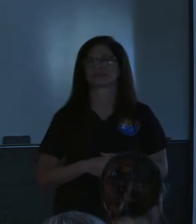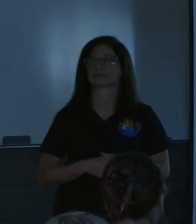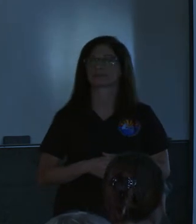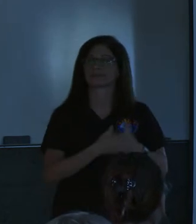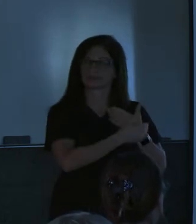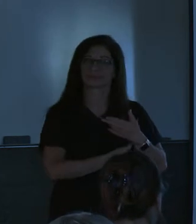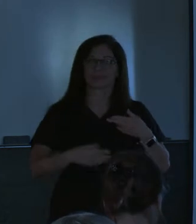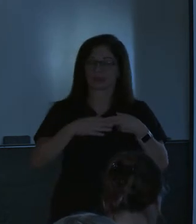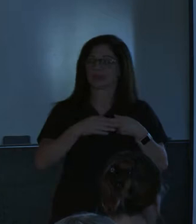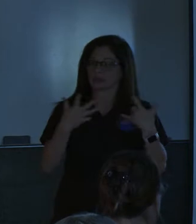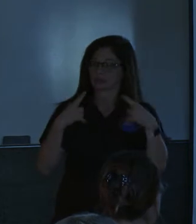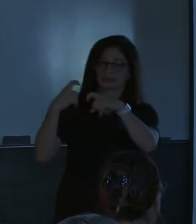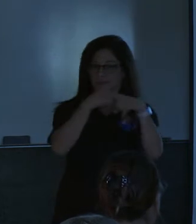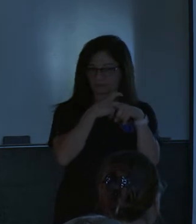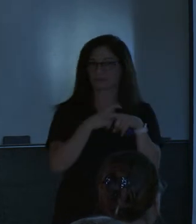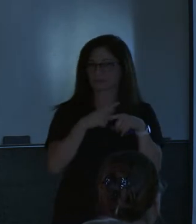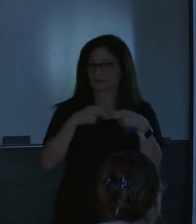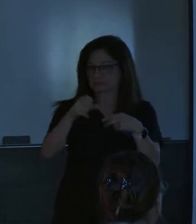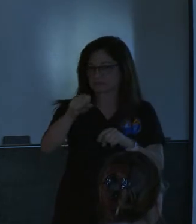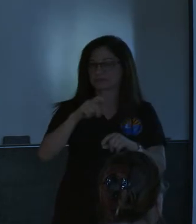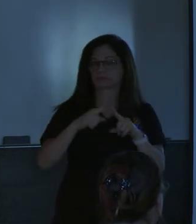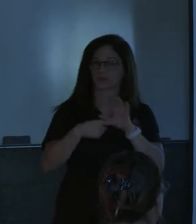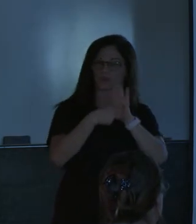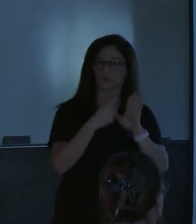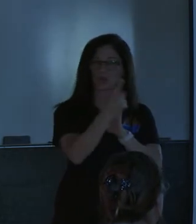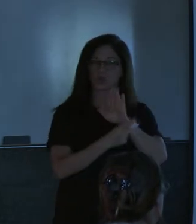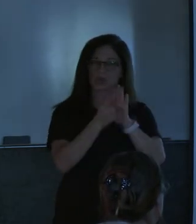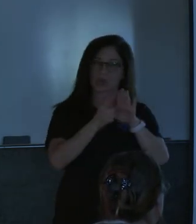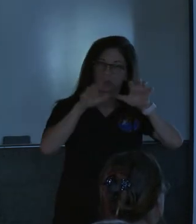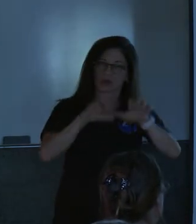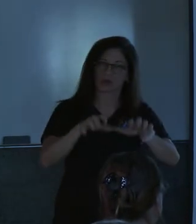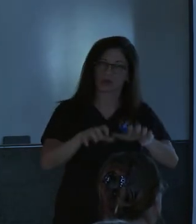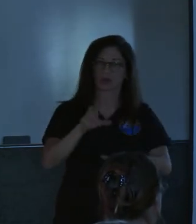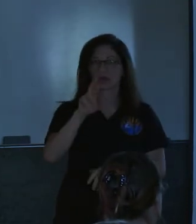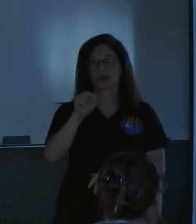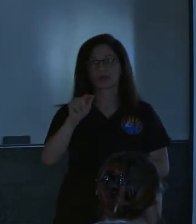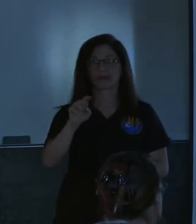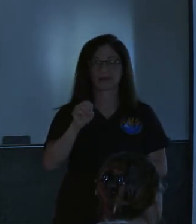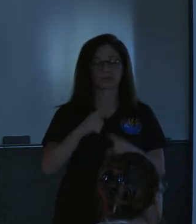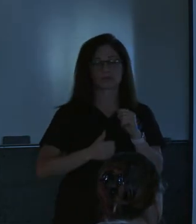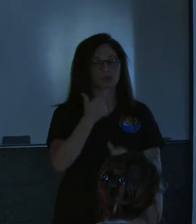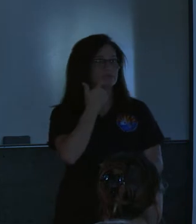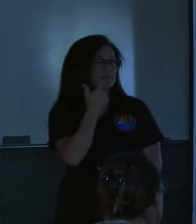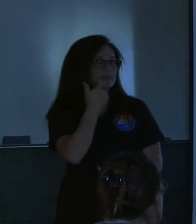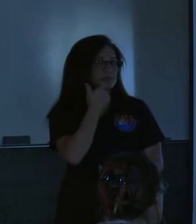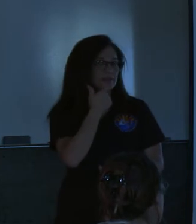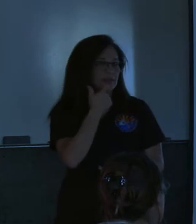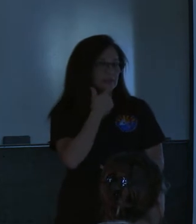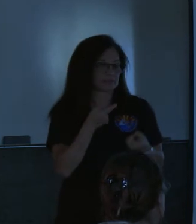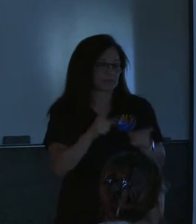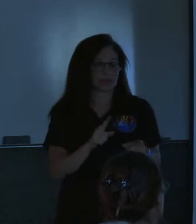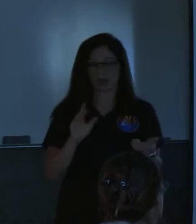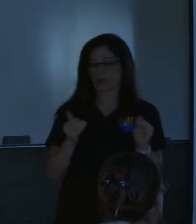very illustrative shows the one hour rainfall rates for our most recent event compared to